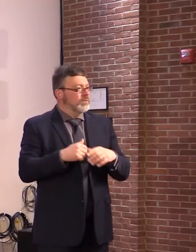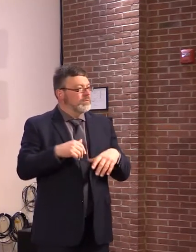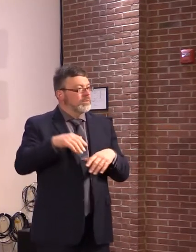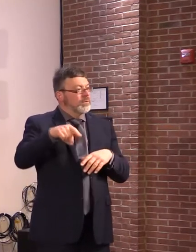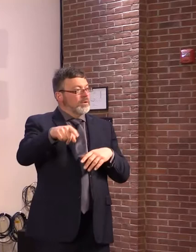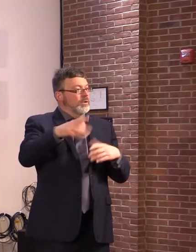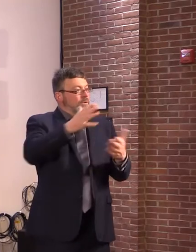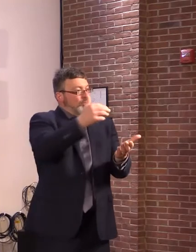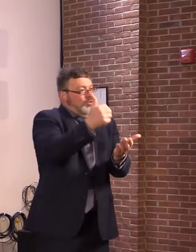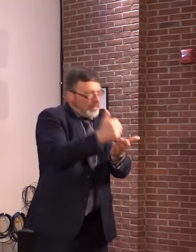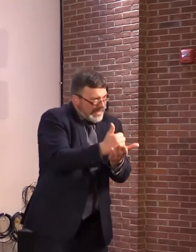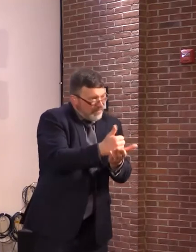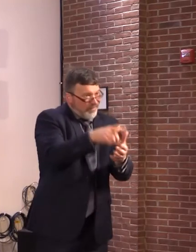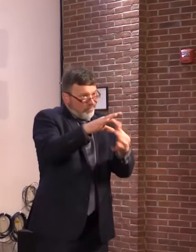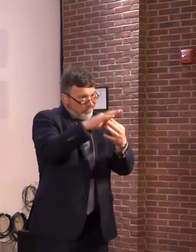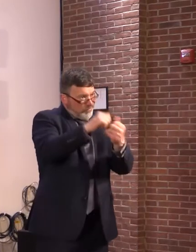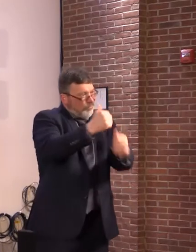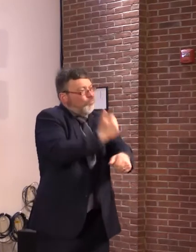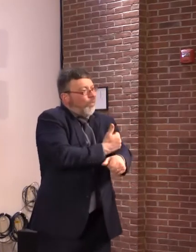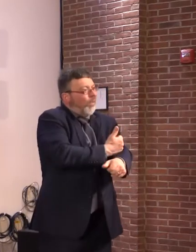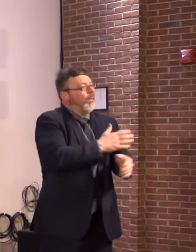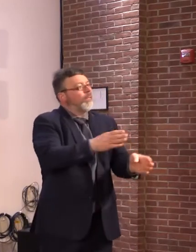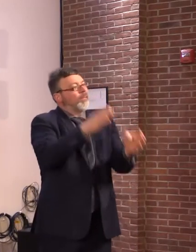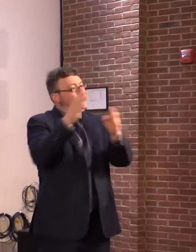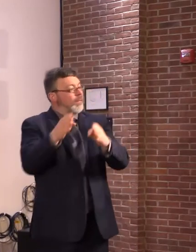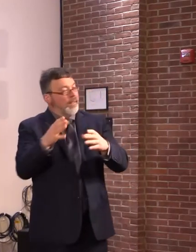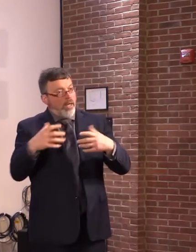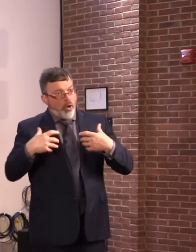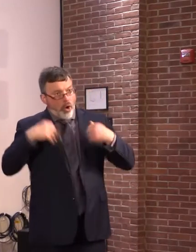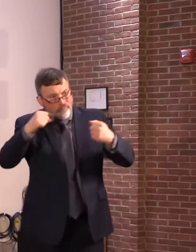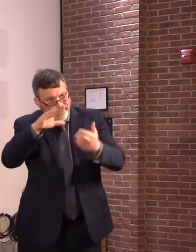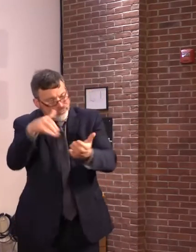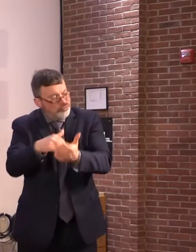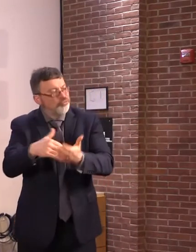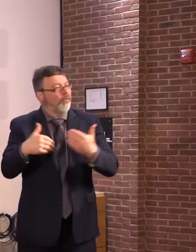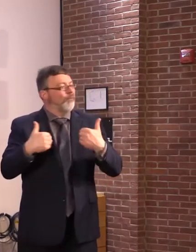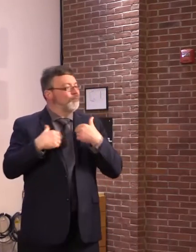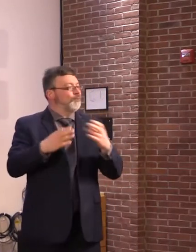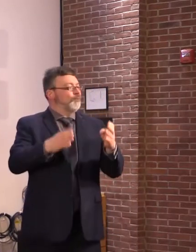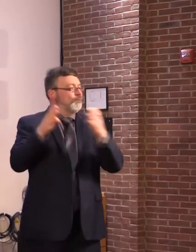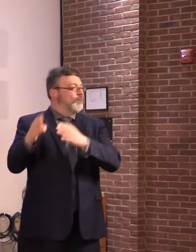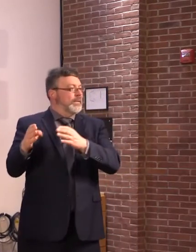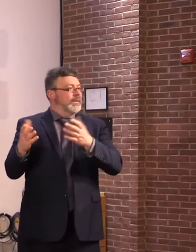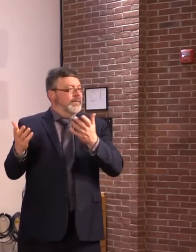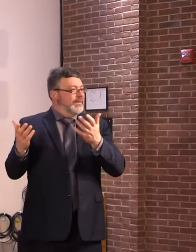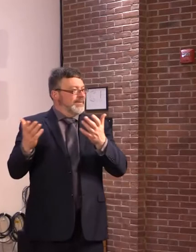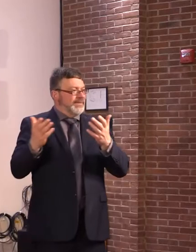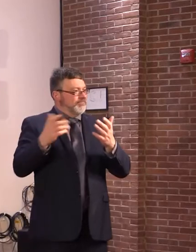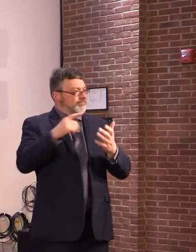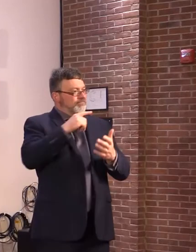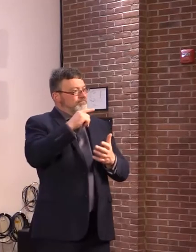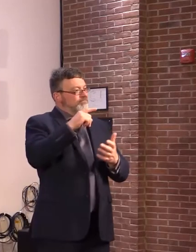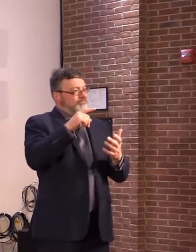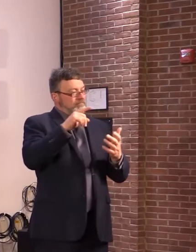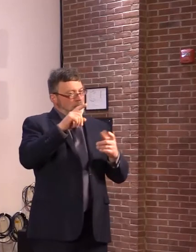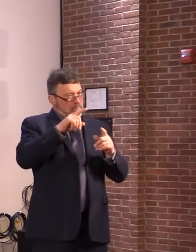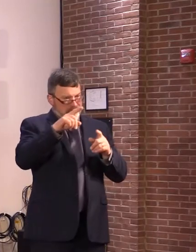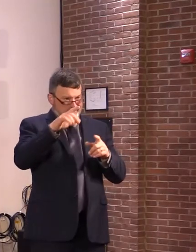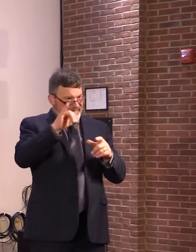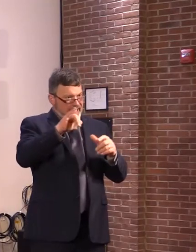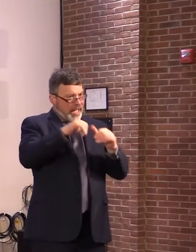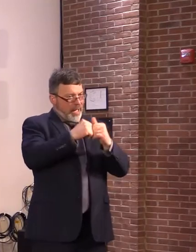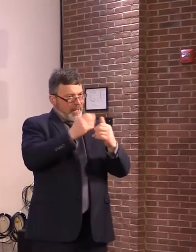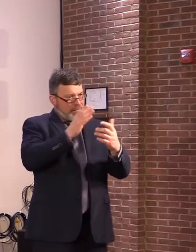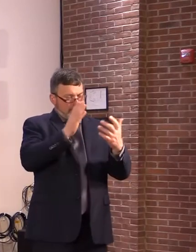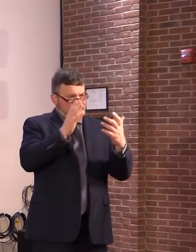the way up. I do think we are having some success with the investigations, but that is not much comfort